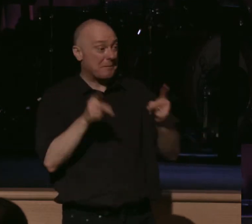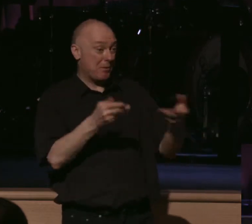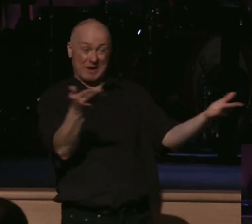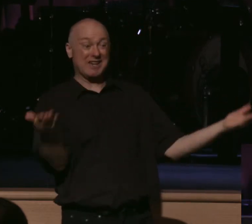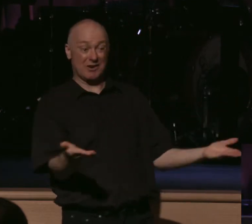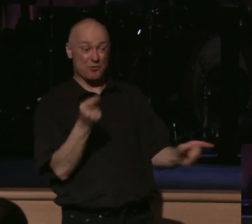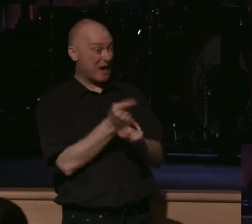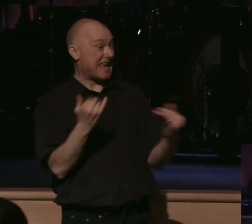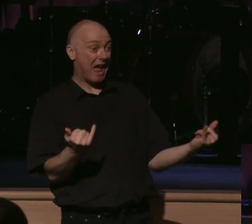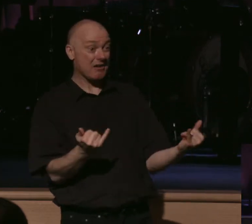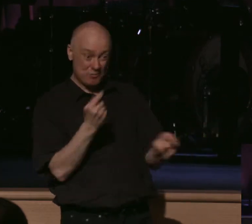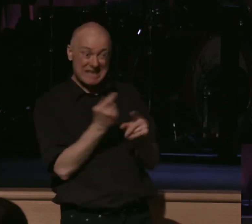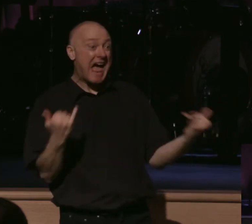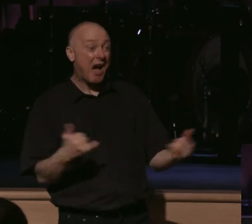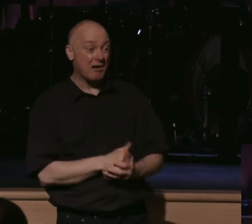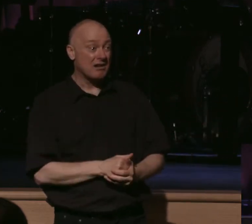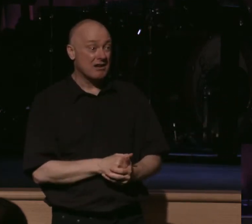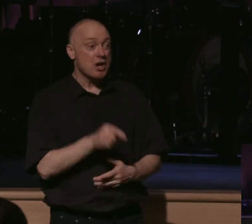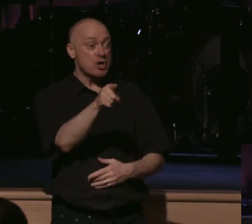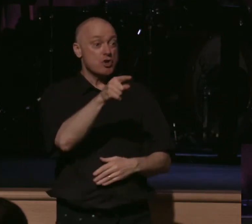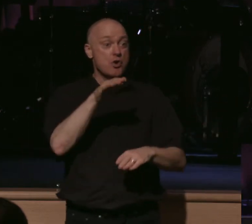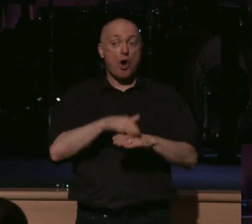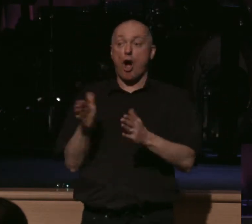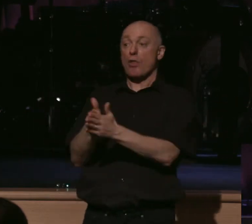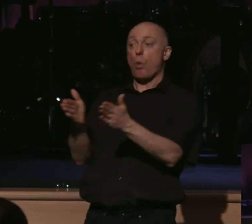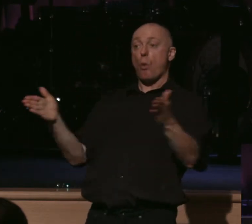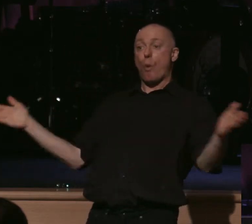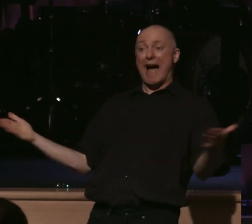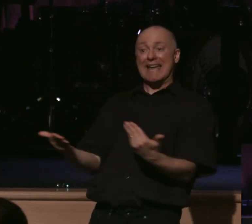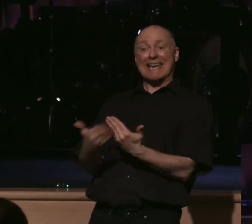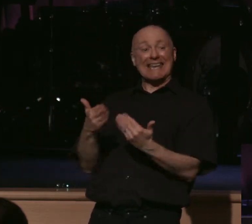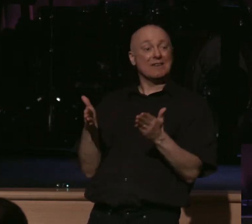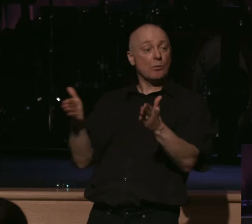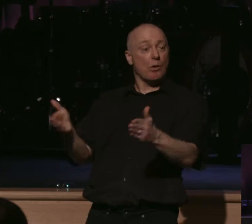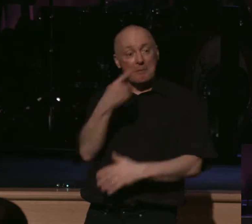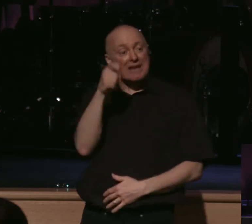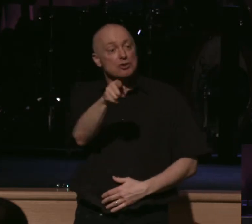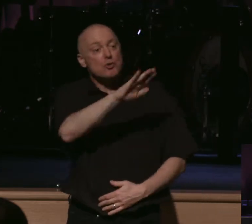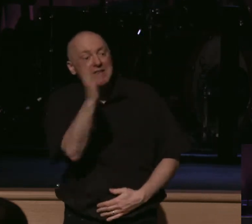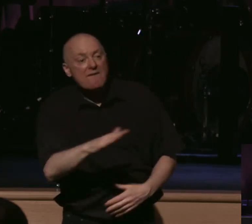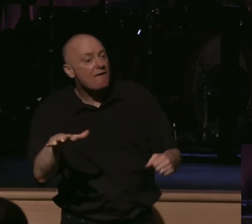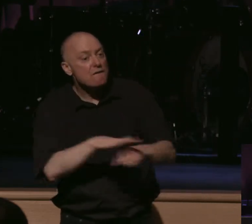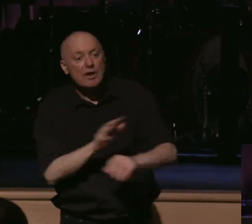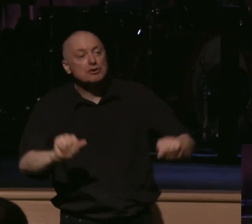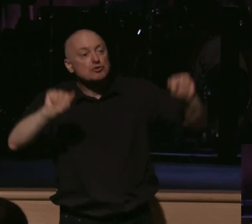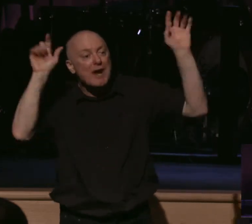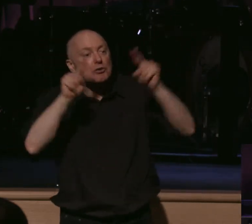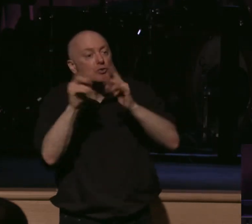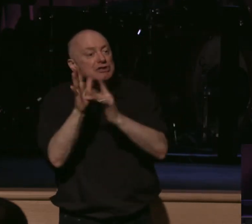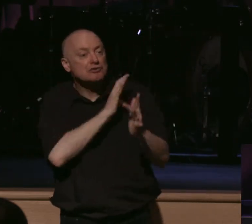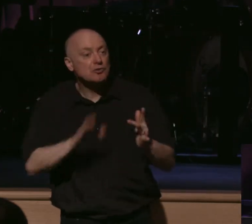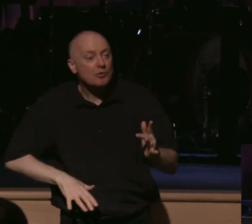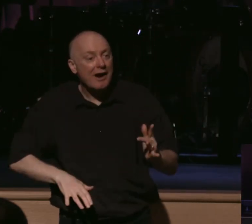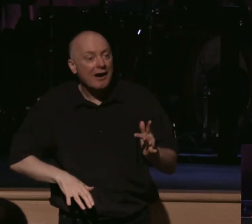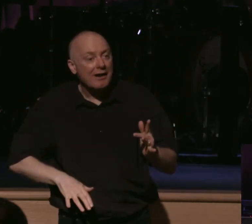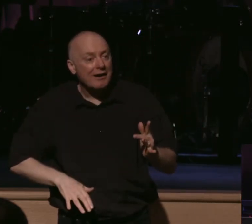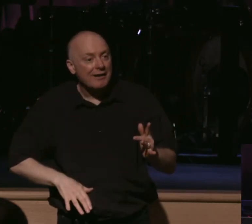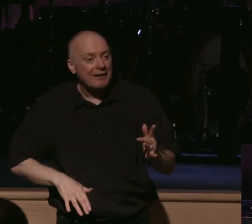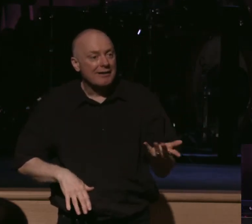people in this room right now. You are on the wide and easy road because you've never fully surrendered to Jesus Christ. He's never fully been on the